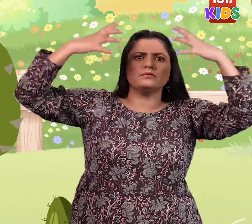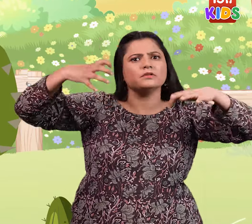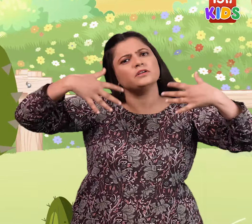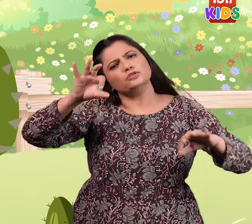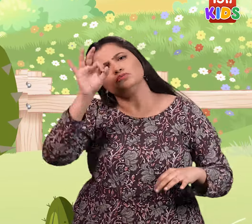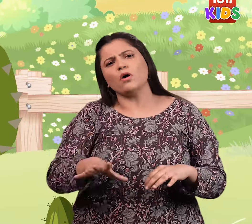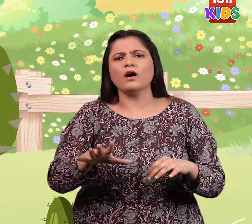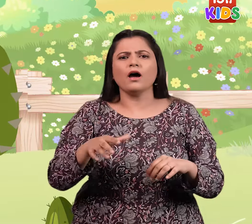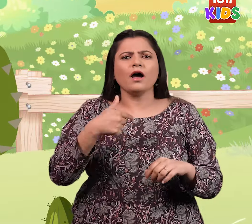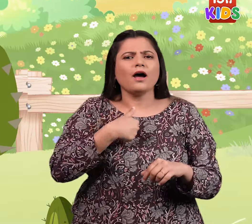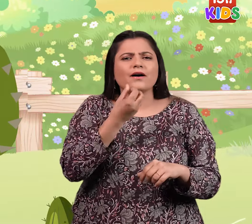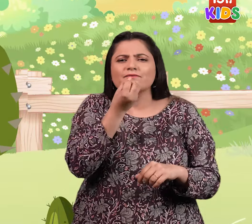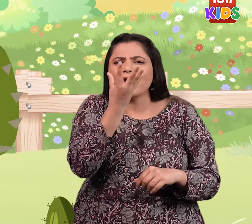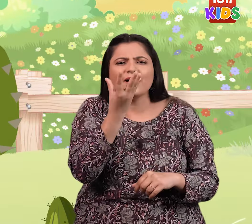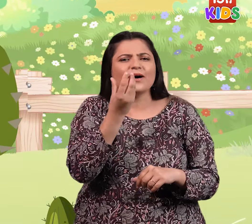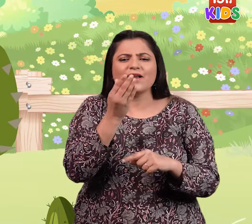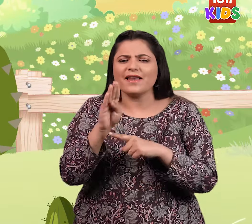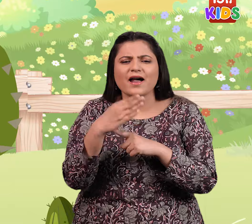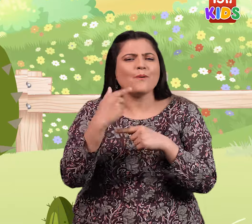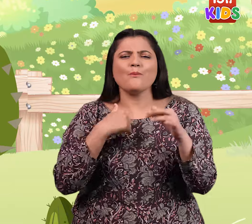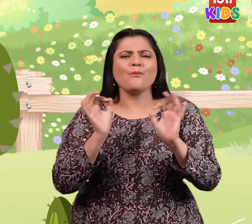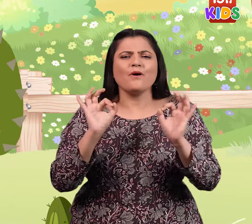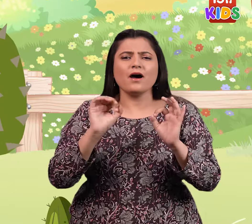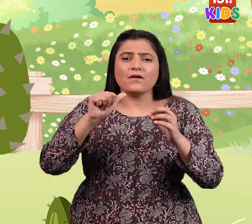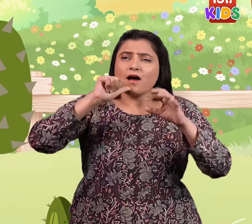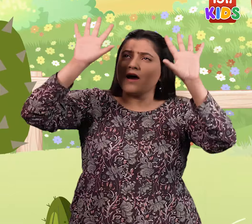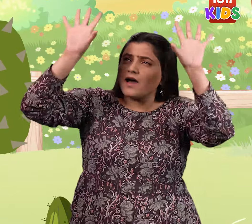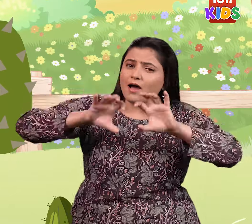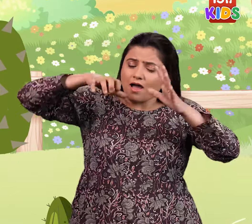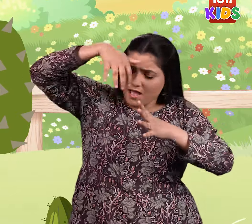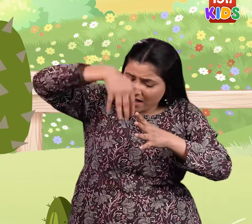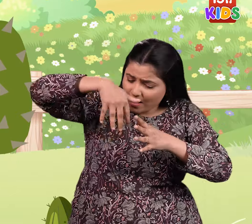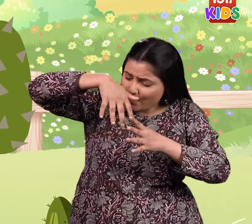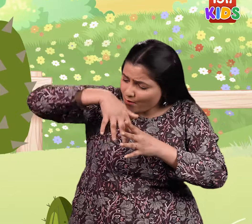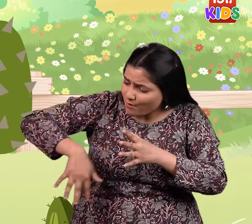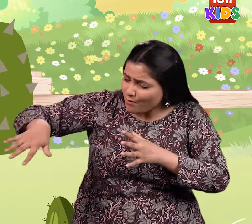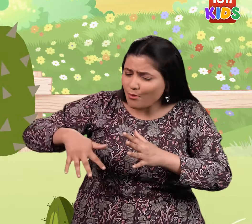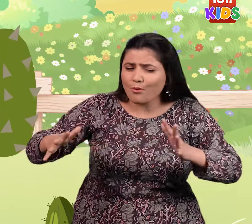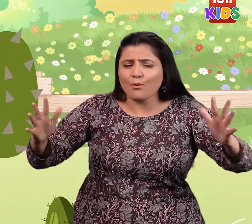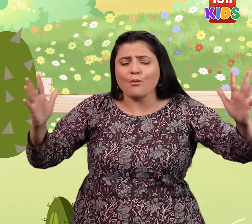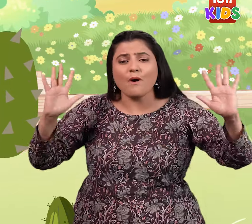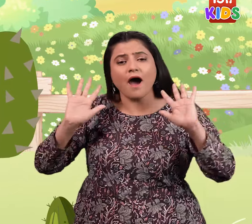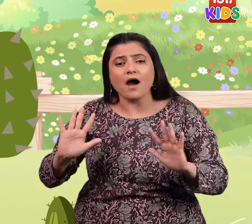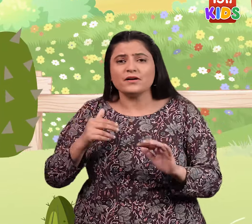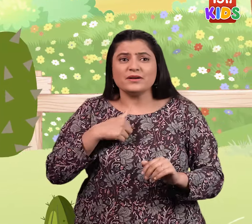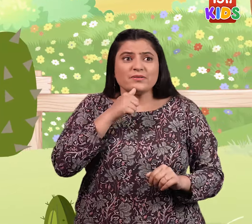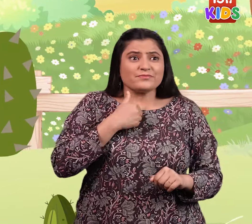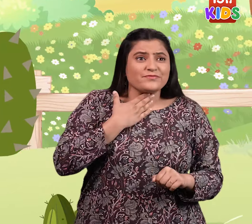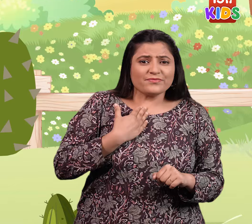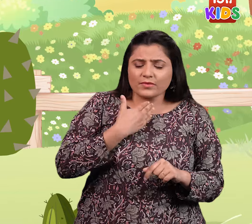surely dried up. Since I do not have leaves and flowers, I can store a lot of water And I can drink water little by